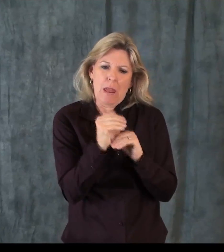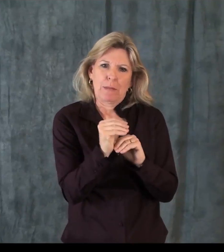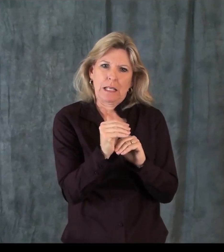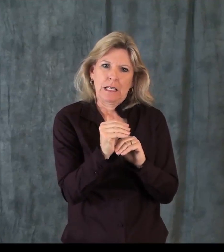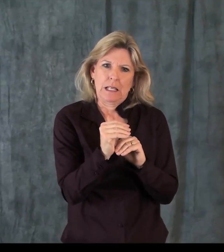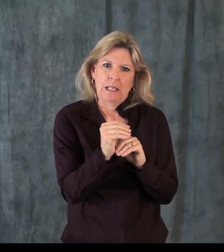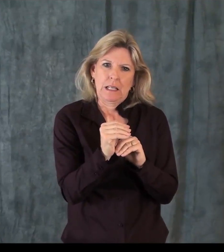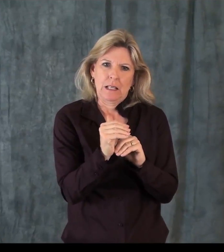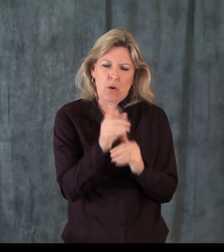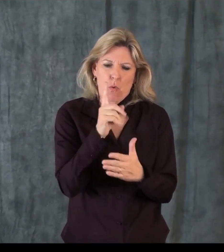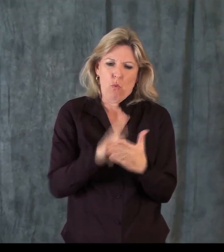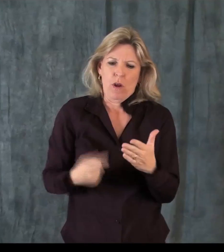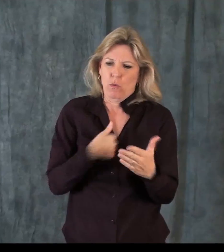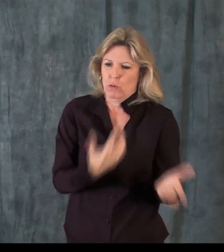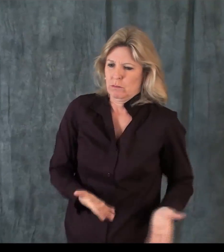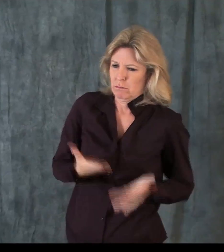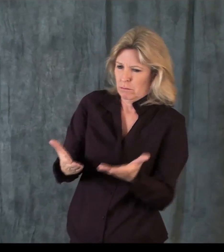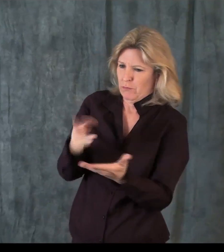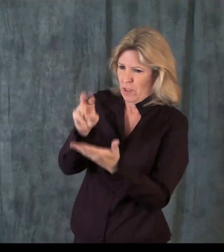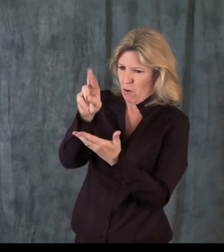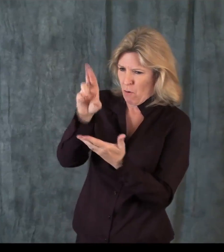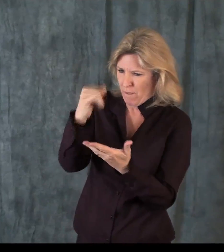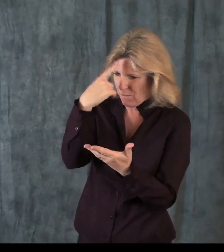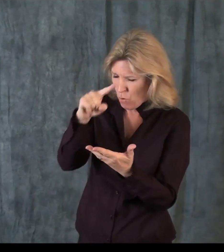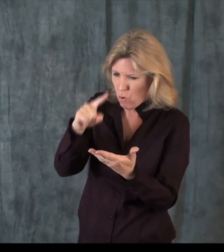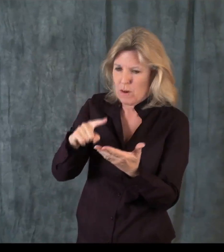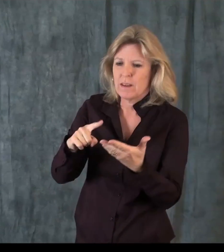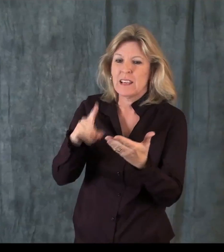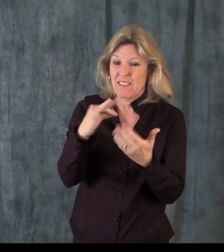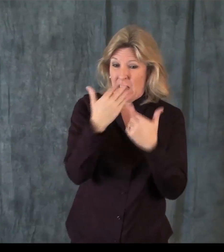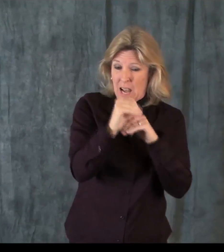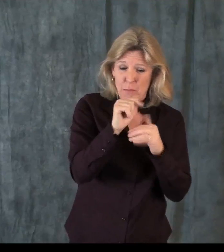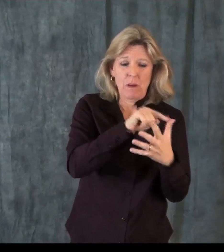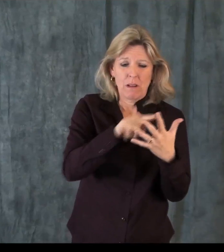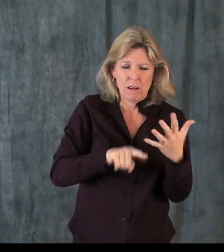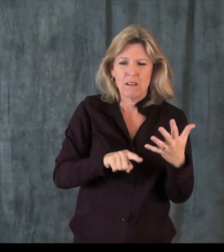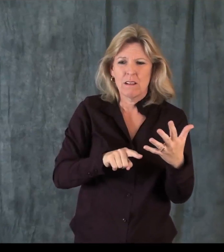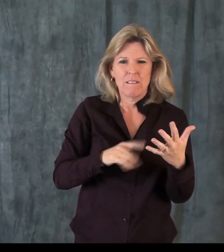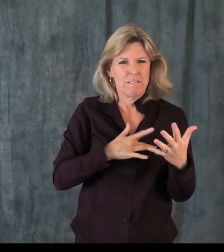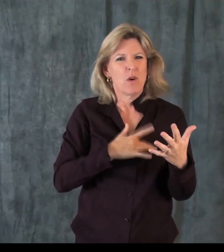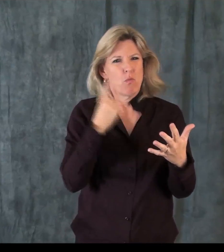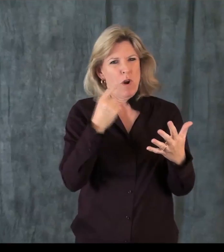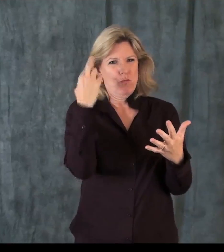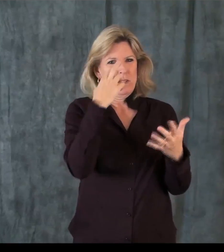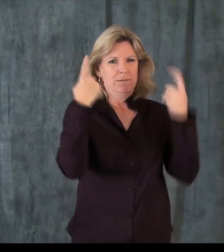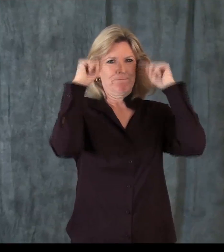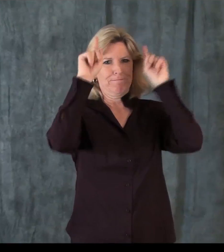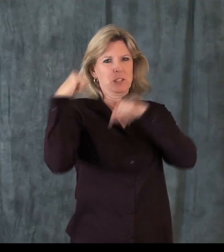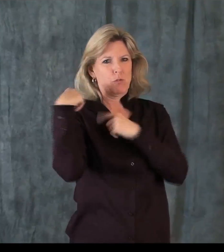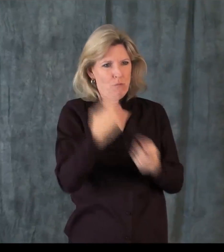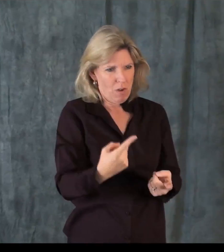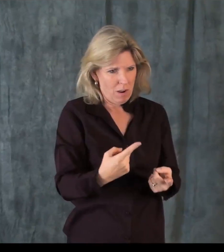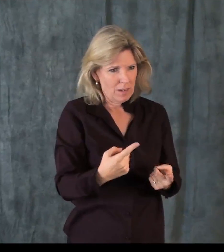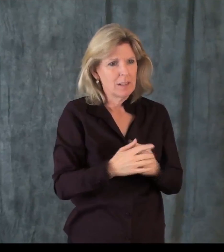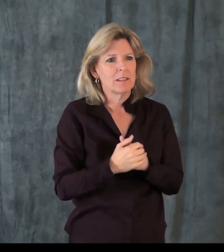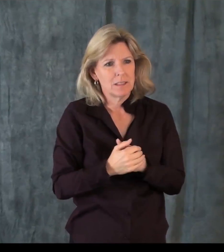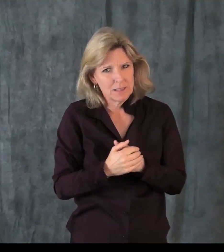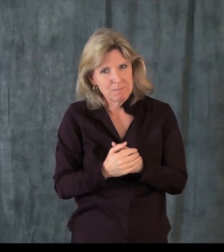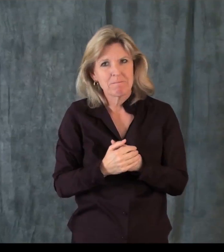thus far, but again, we are being very cautious. We do want to make sure that the limitations that we have put forth are abided by, and because of those